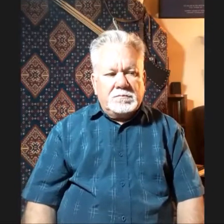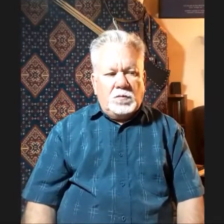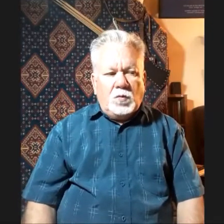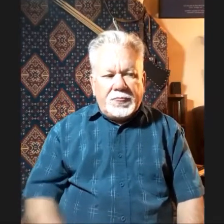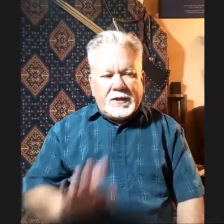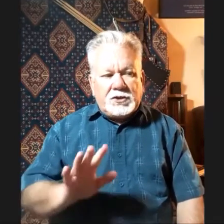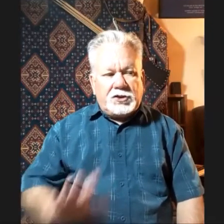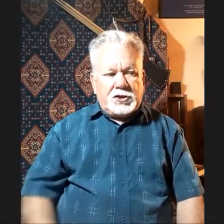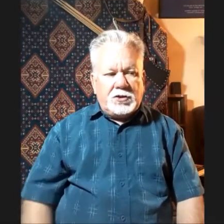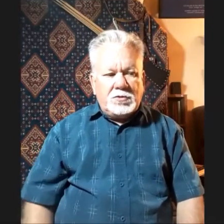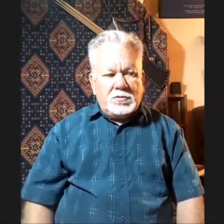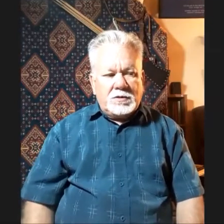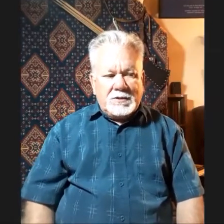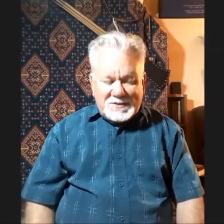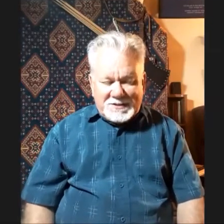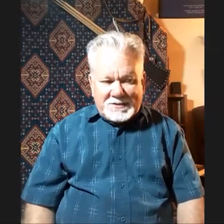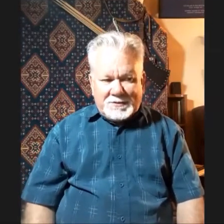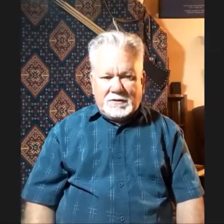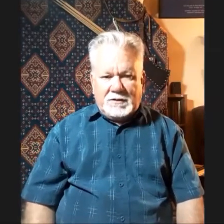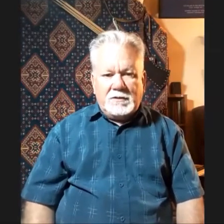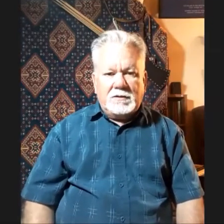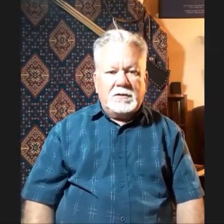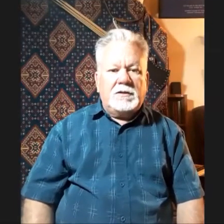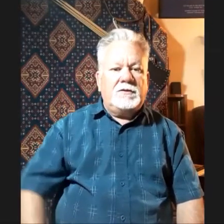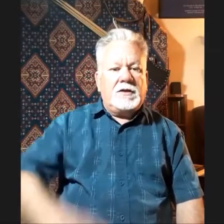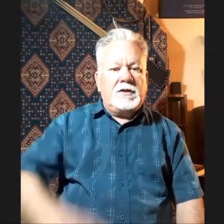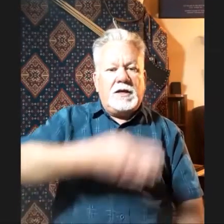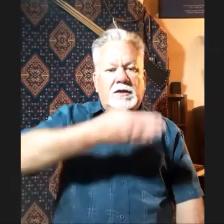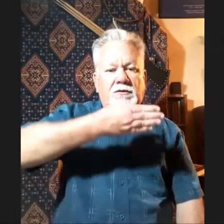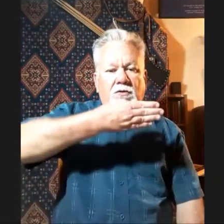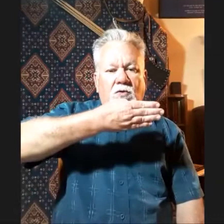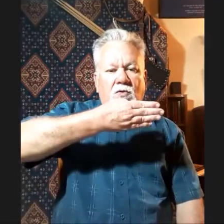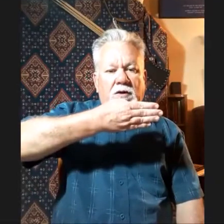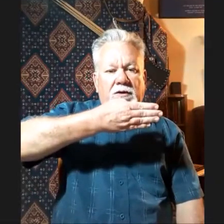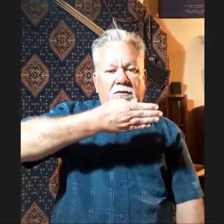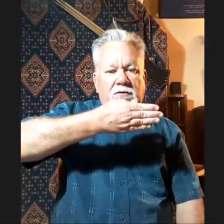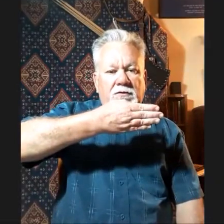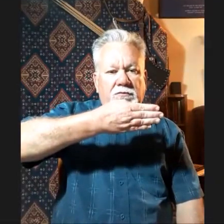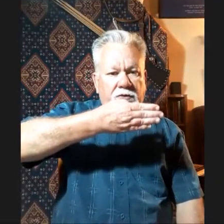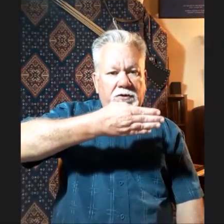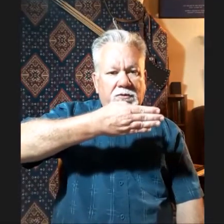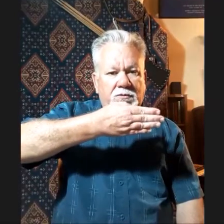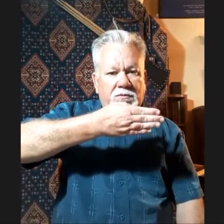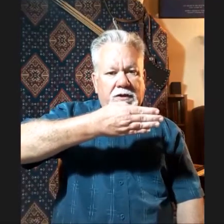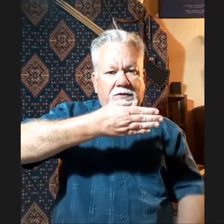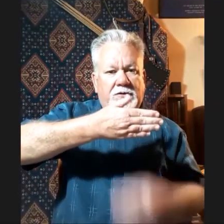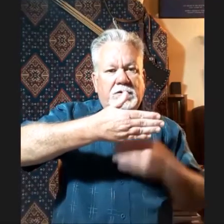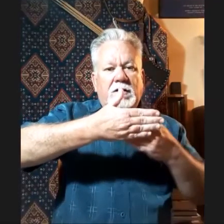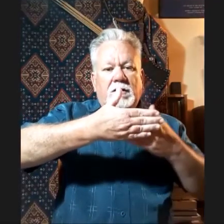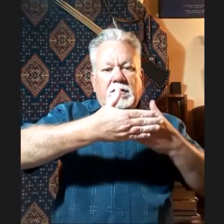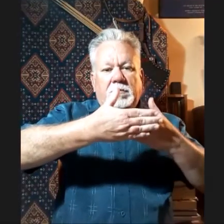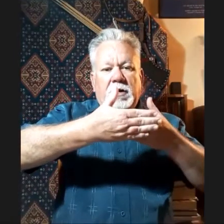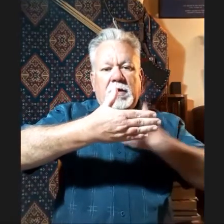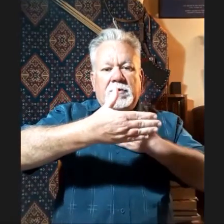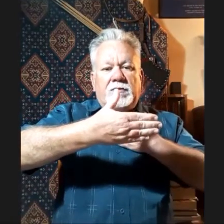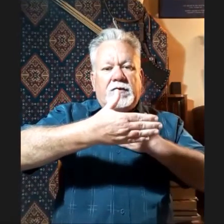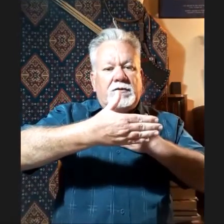What they show consistently is the hand is always vertical. That is, the palm is facing